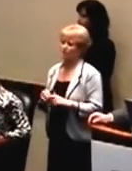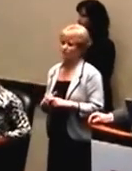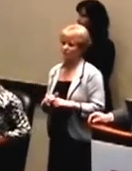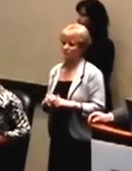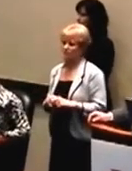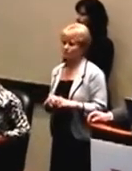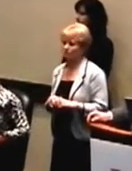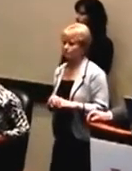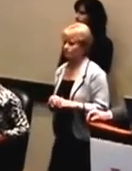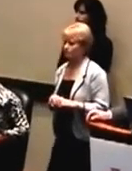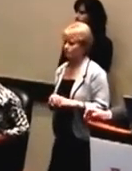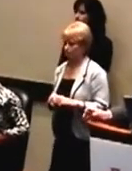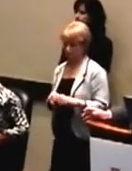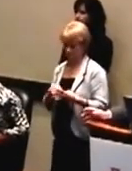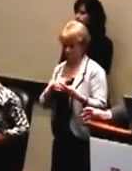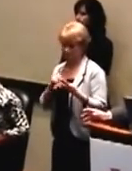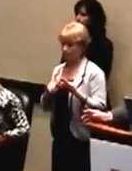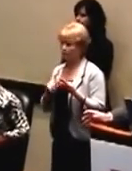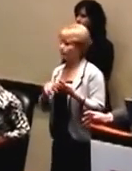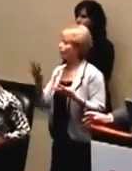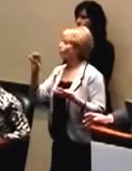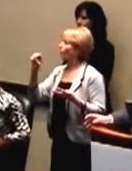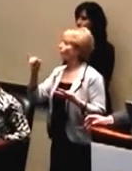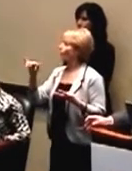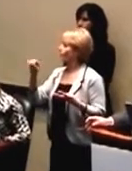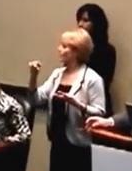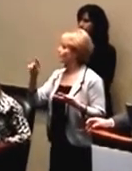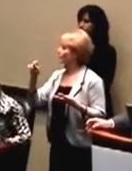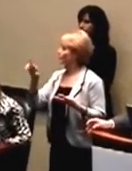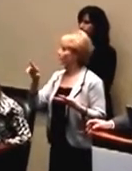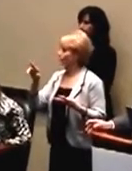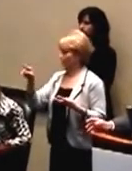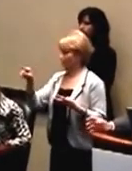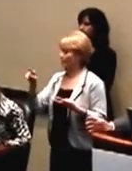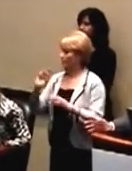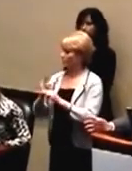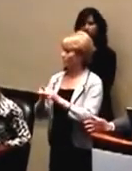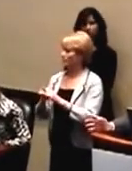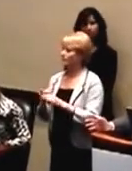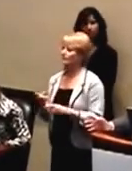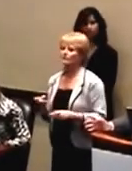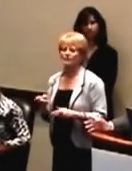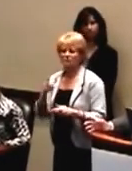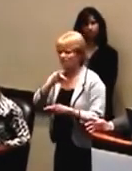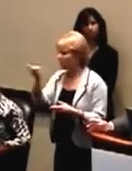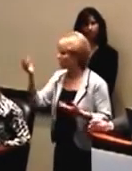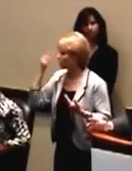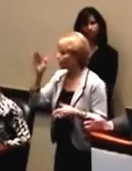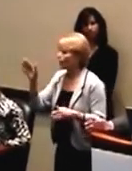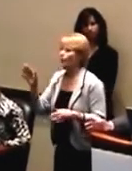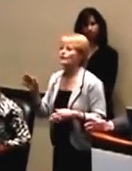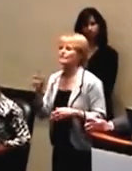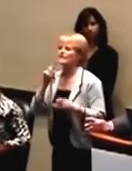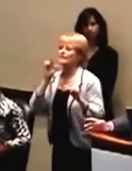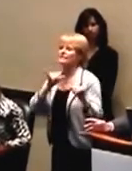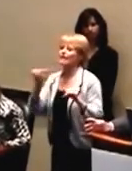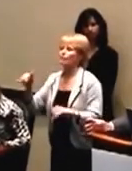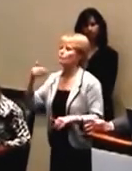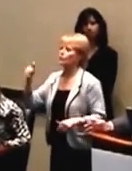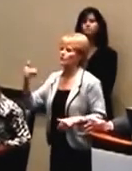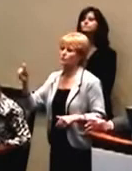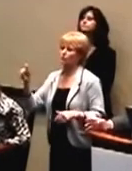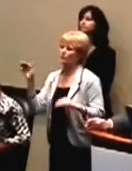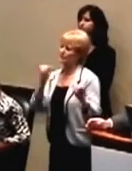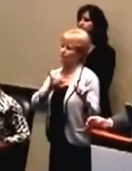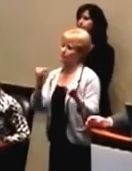And I guess finally the only thing, Oyster was mentioned, and for those that don't know, that's effectively what Presto